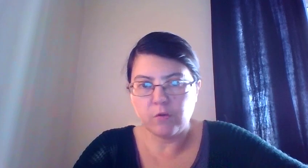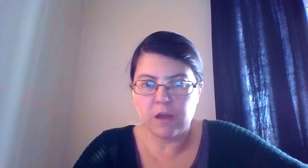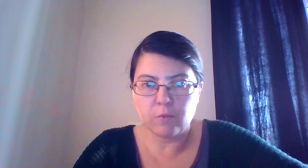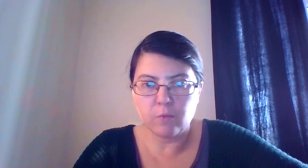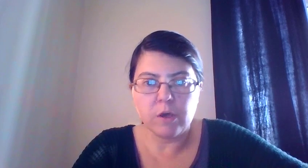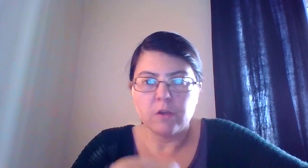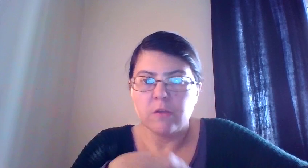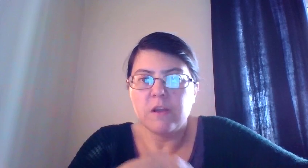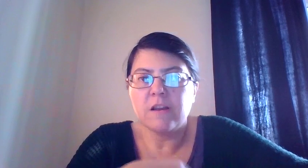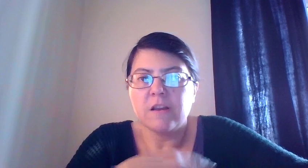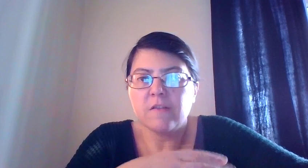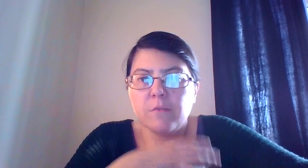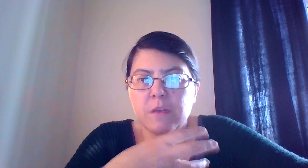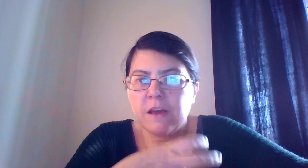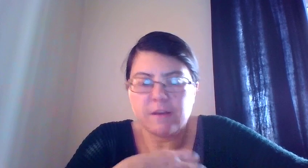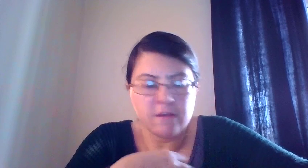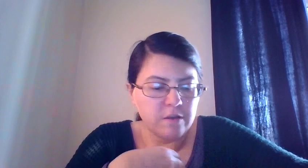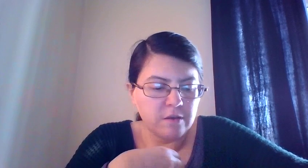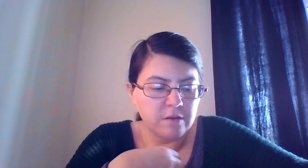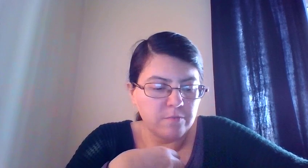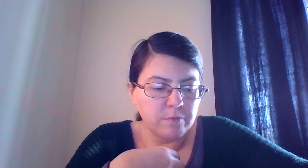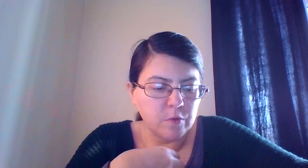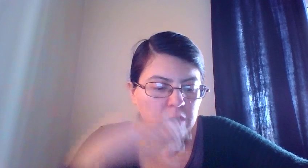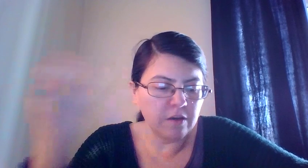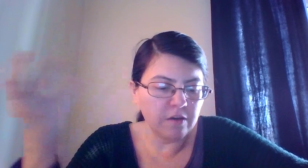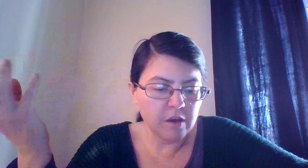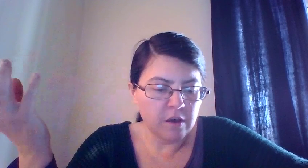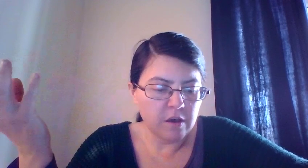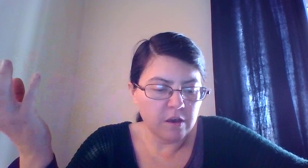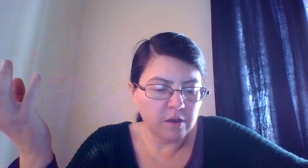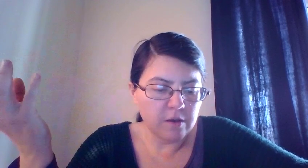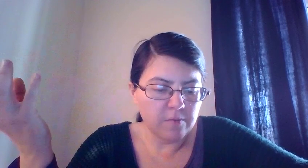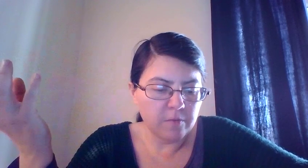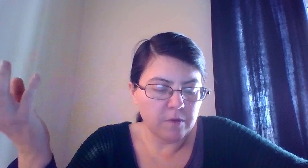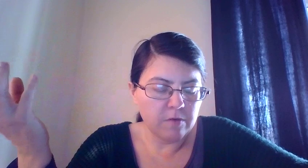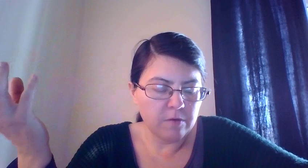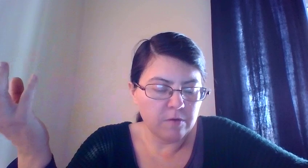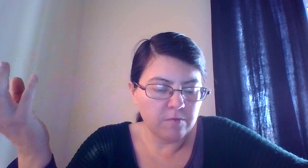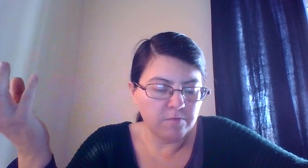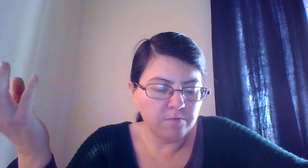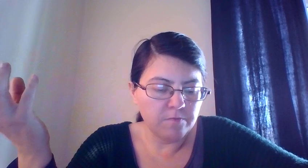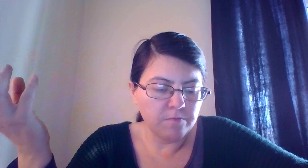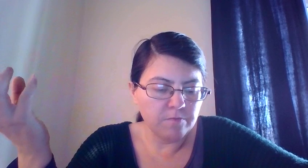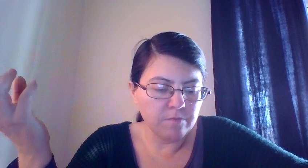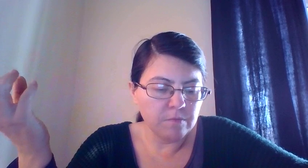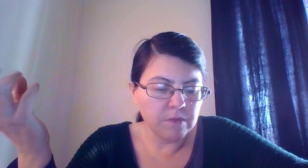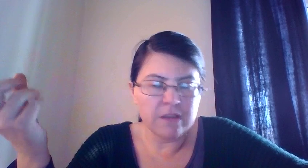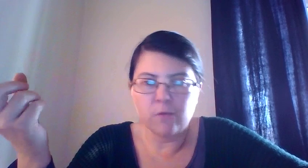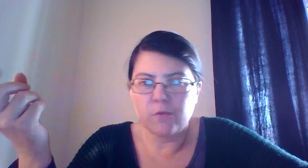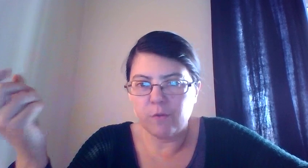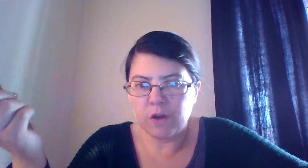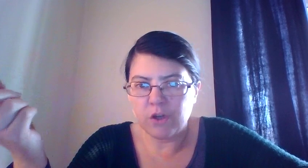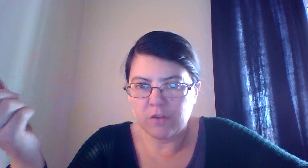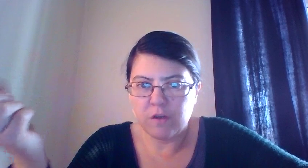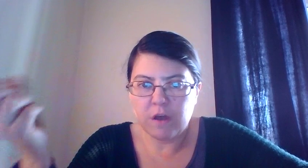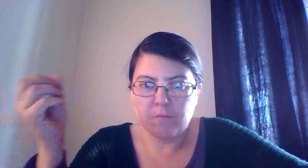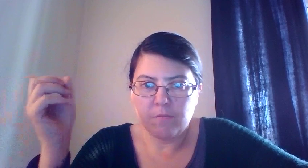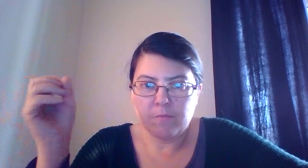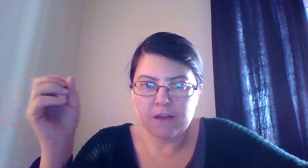cannot, there needs to be like quick, not constructions, but